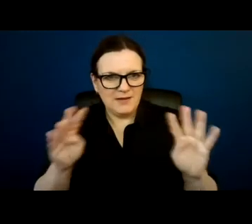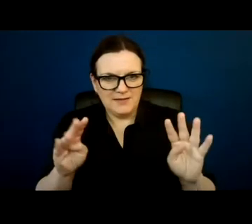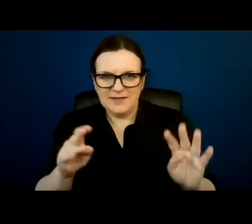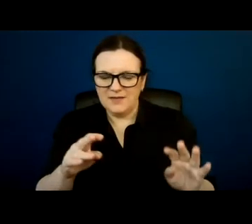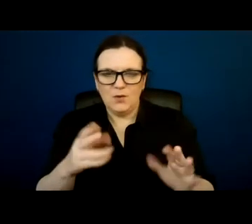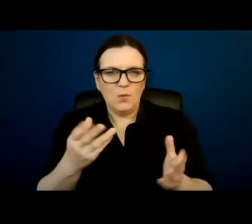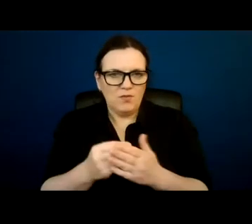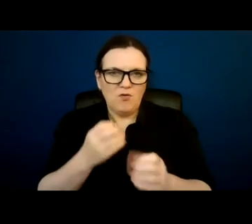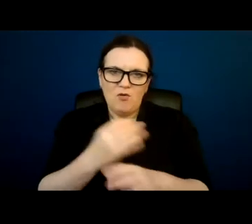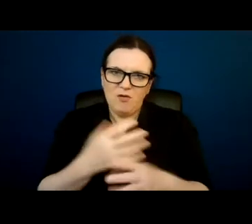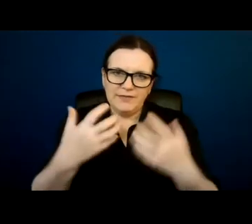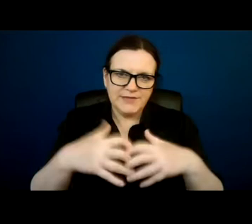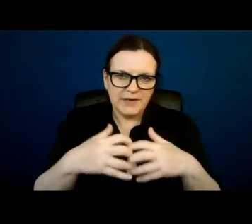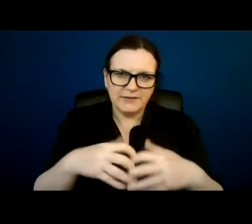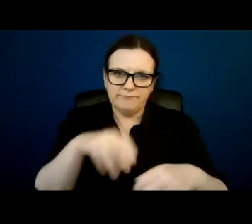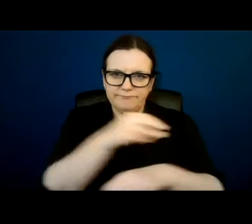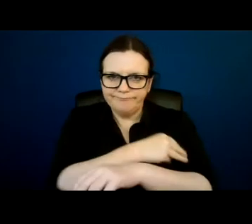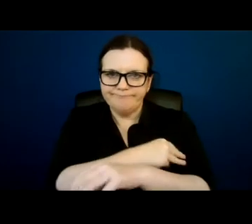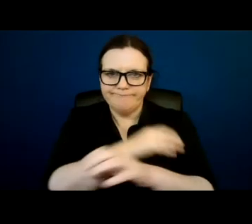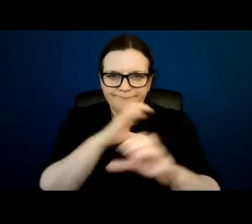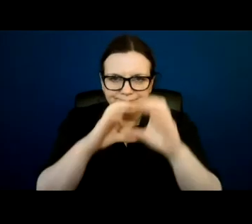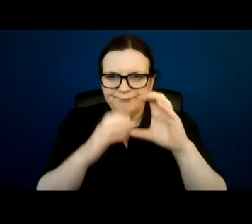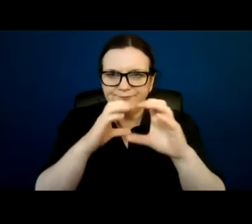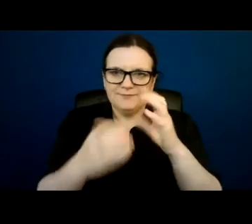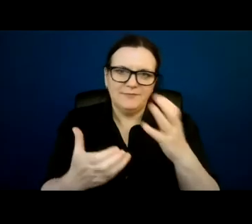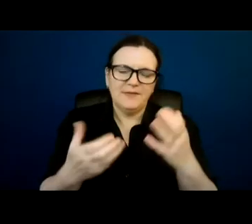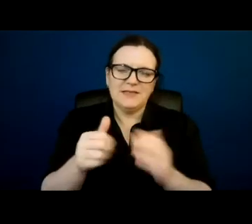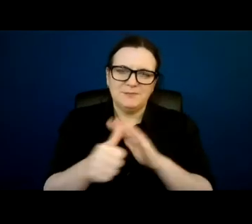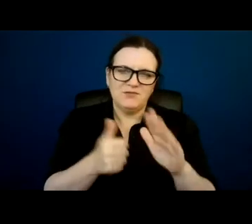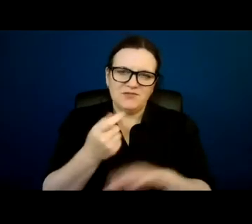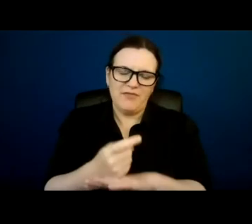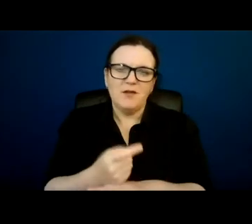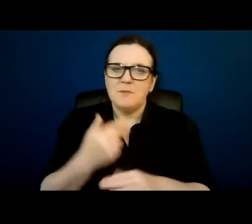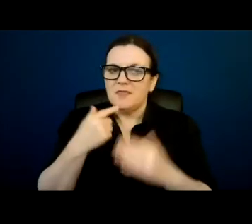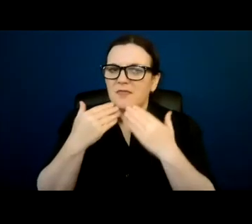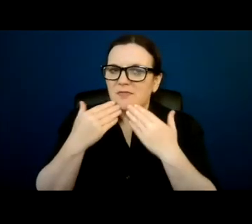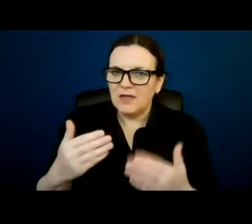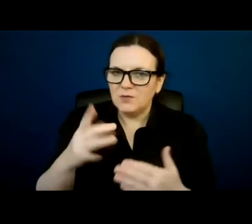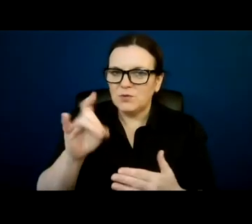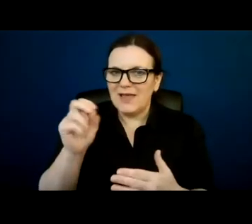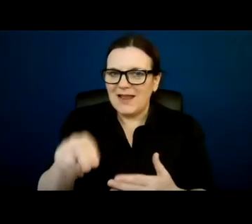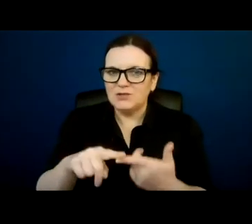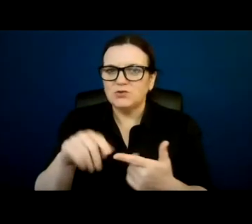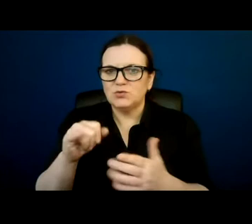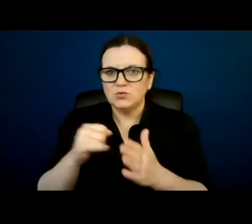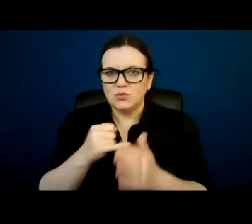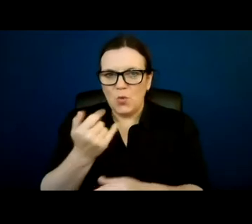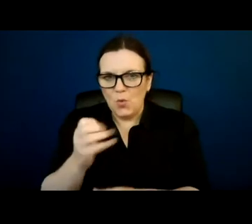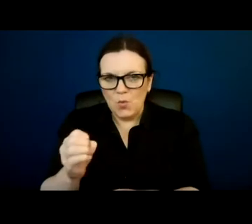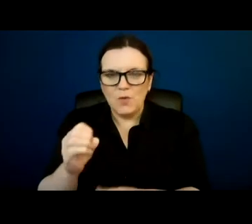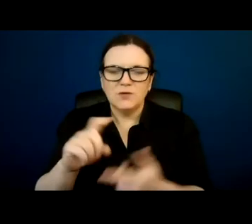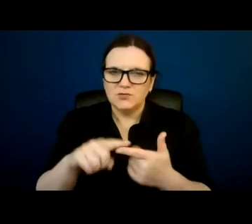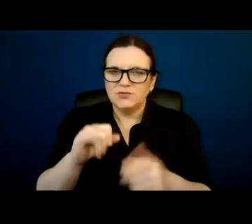all the technical glitches that we experienced. But thank you again to Helen, Joe, John and Michael for